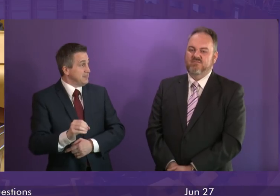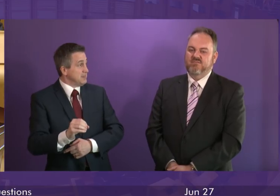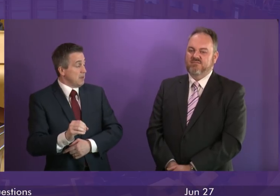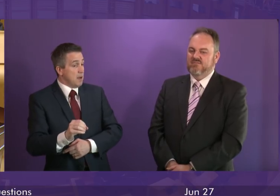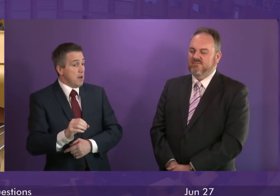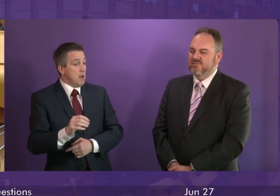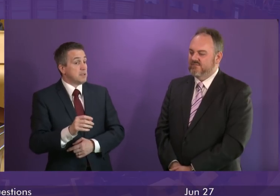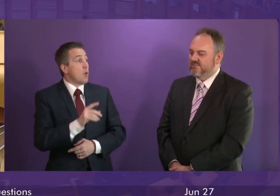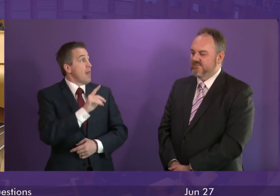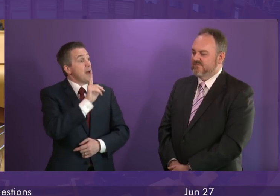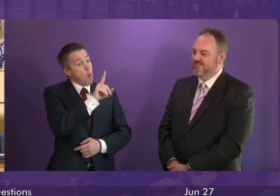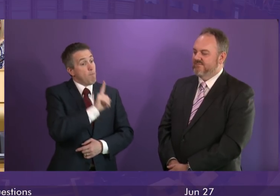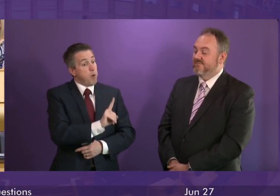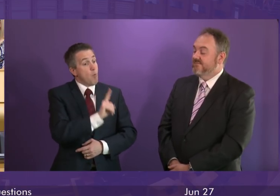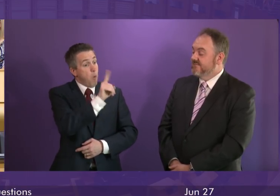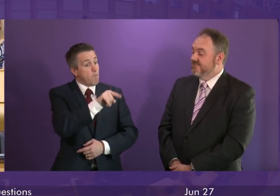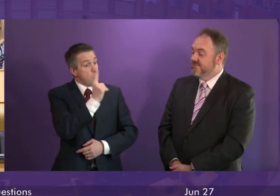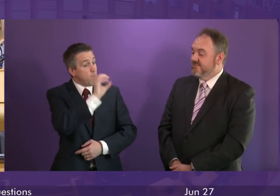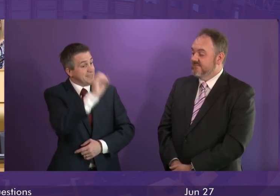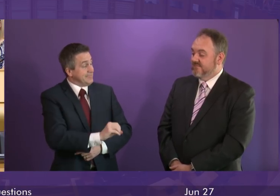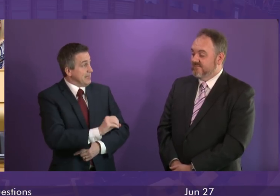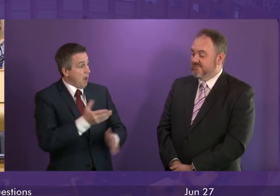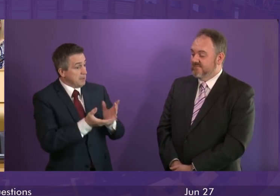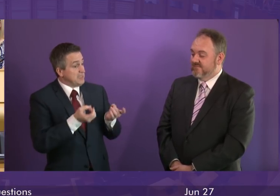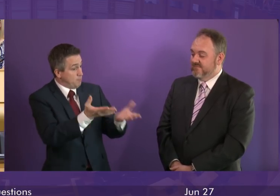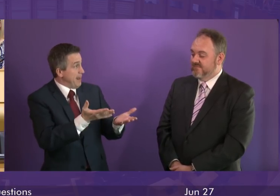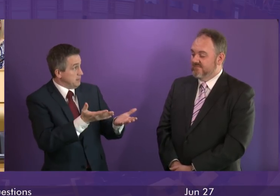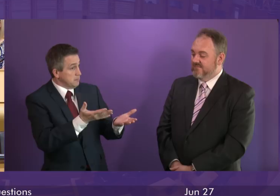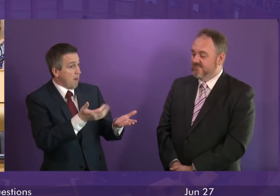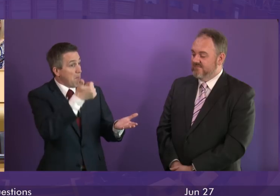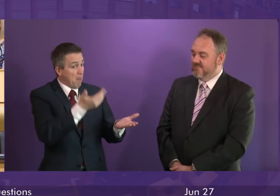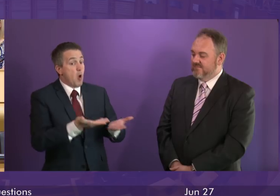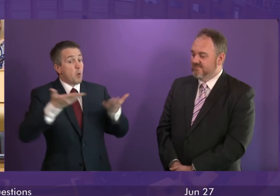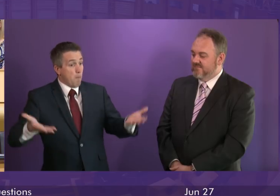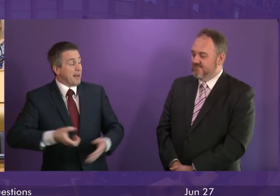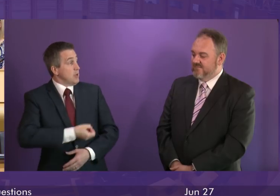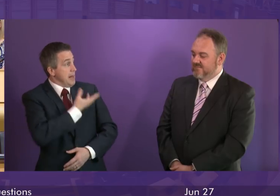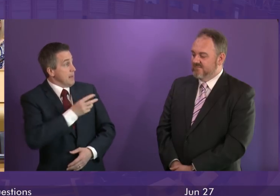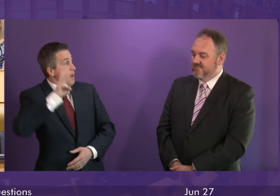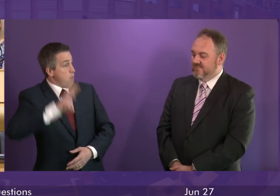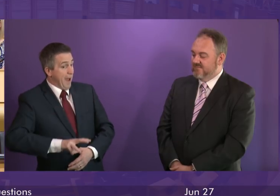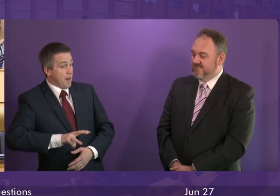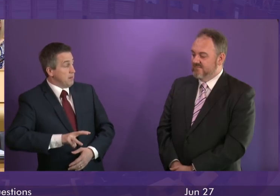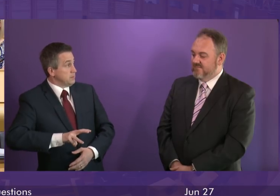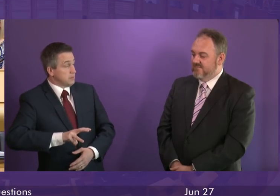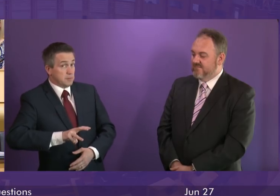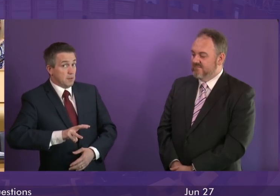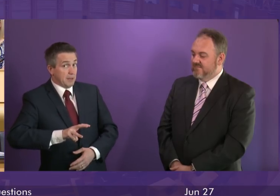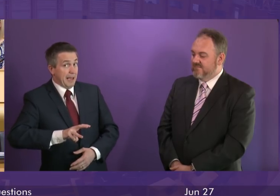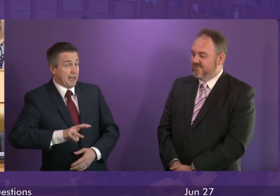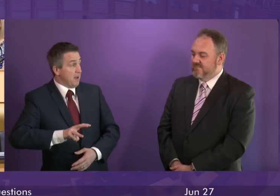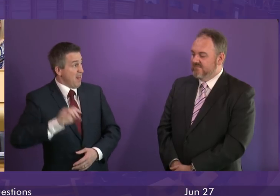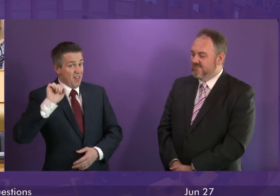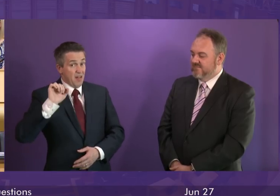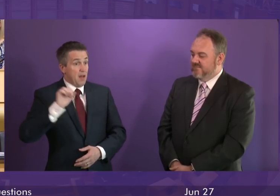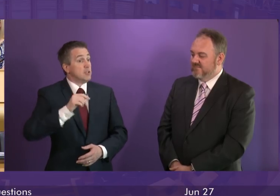take the 1.1%. That compares to the Labour Party in Wales in the same year, where the